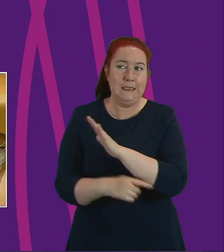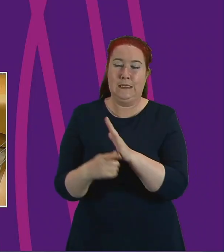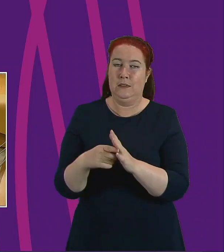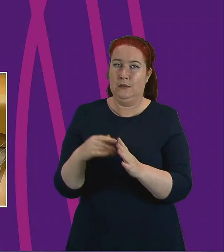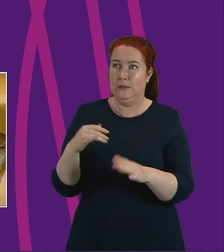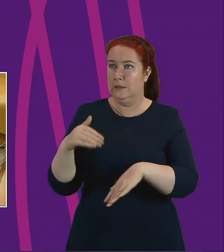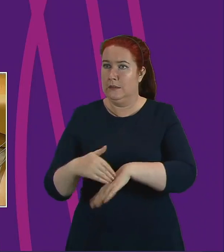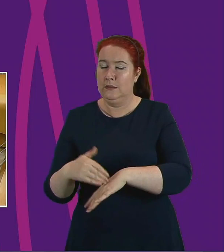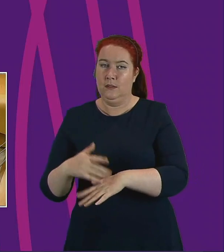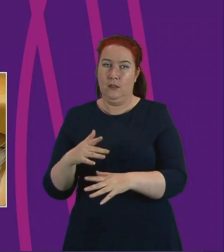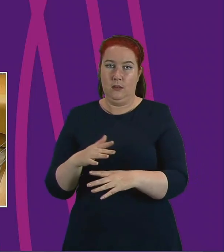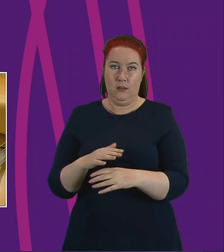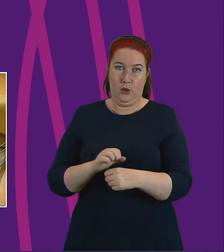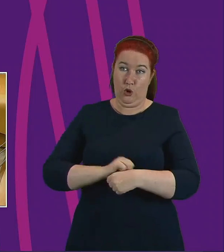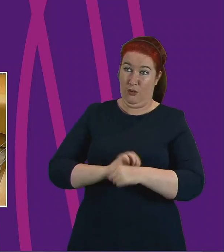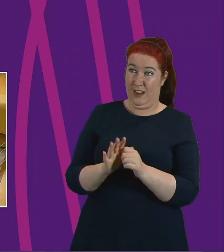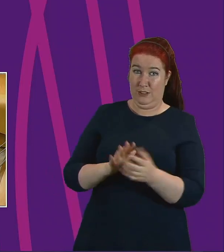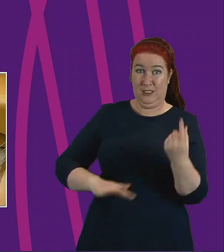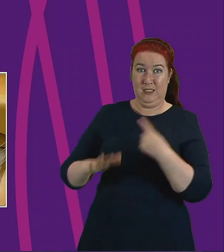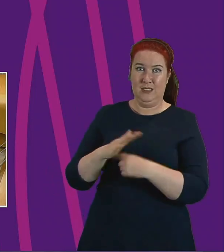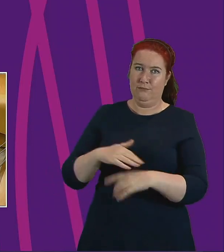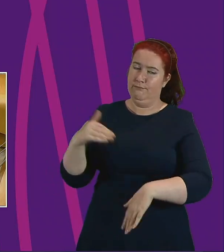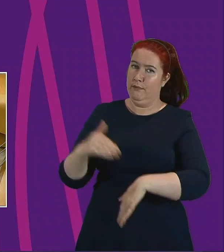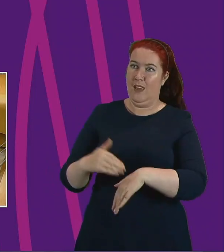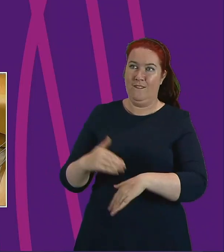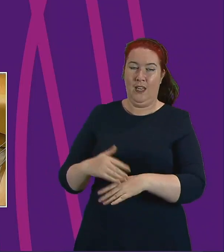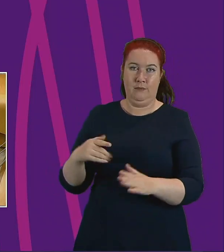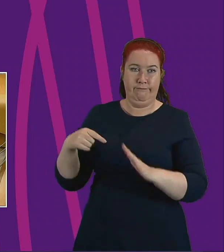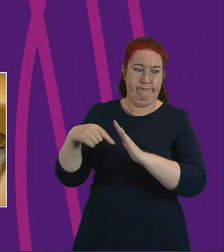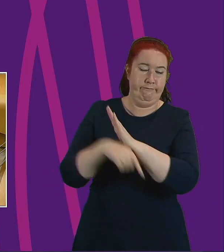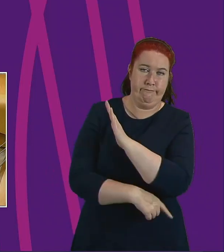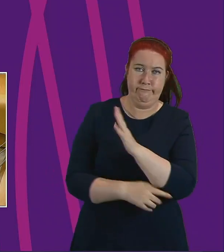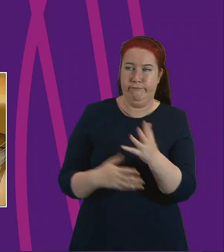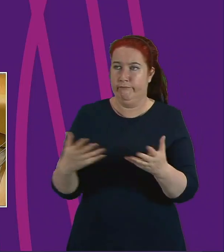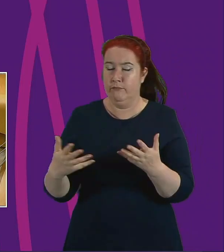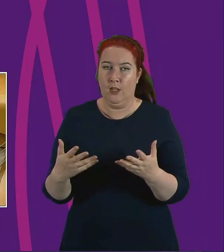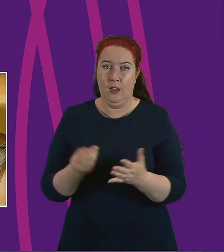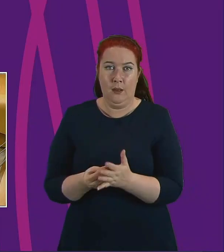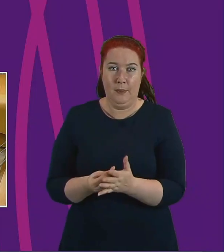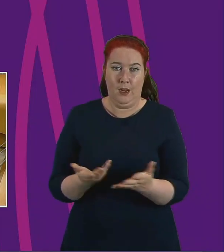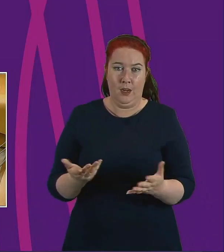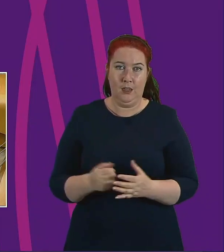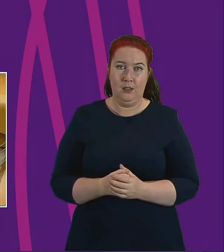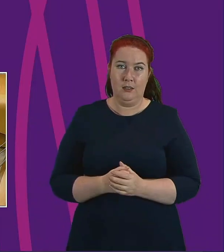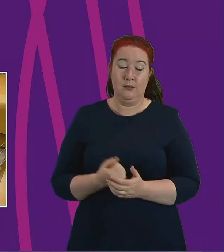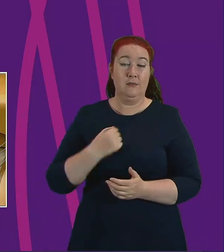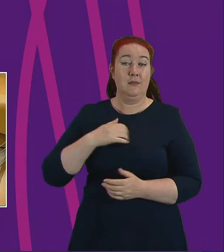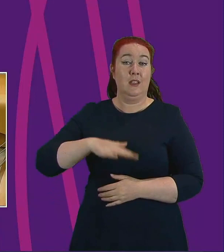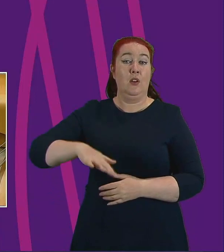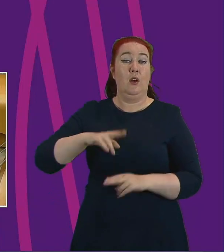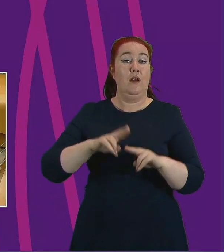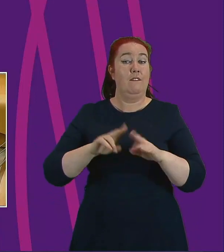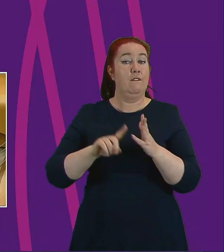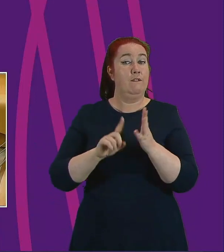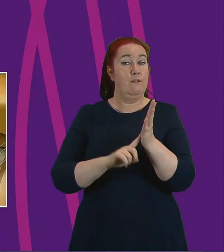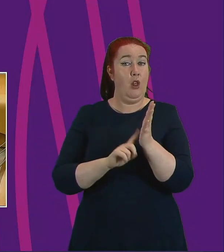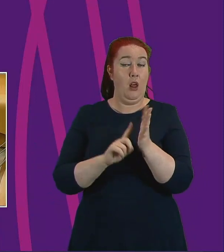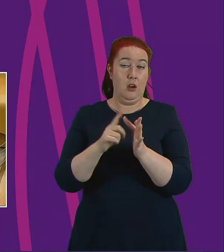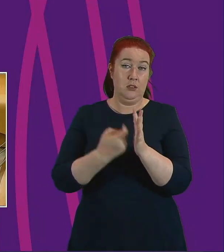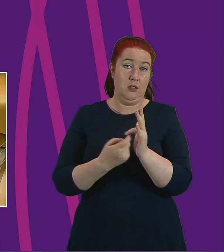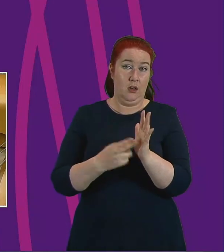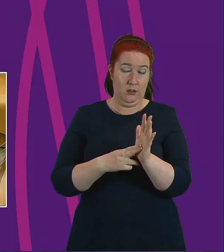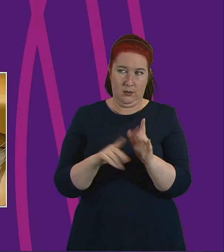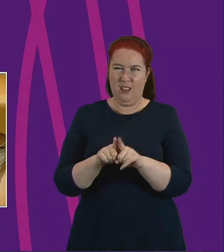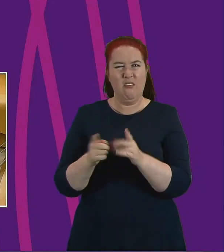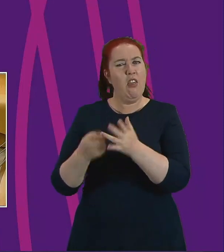impact of the pandemic is felt in our communities. Fullerton and other hubs in North Ayrshire have